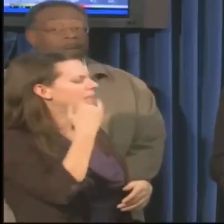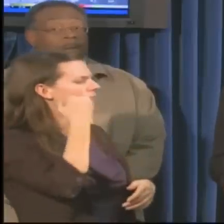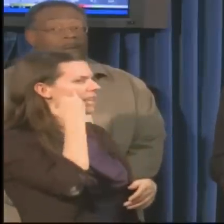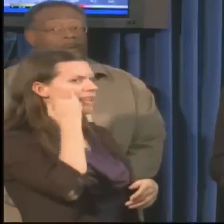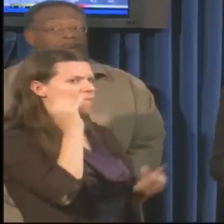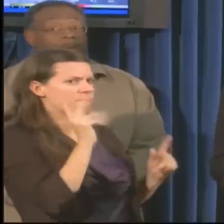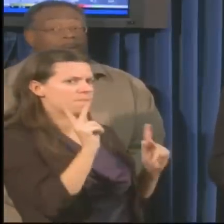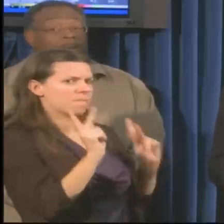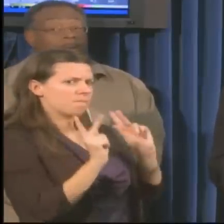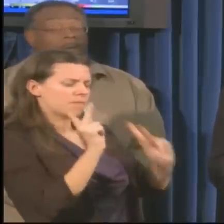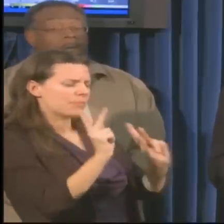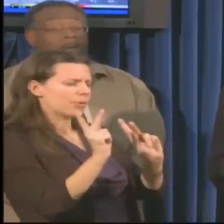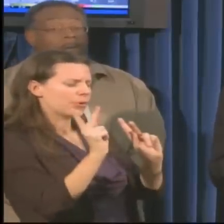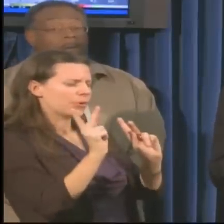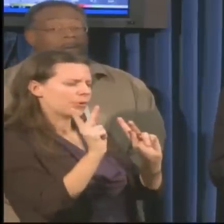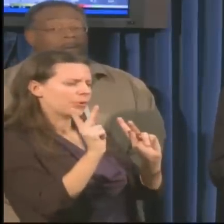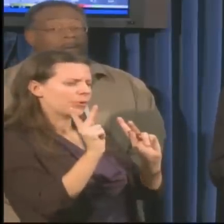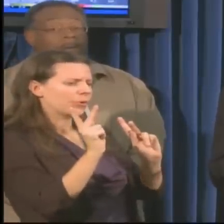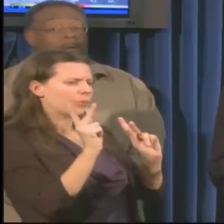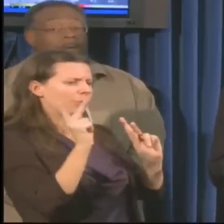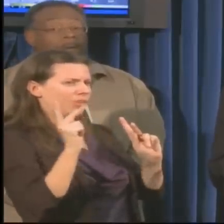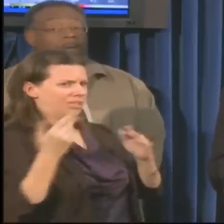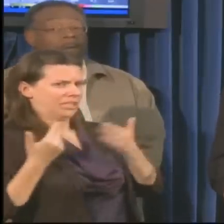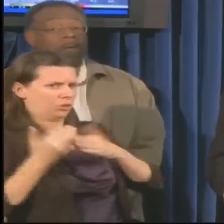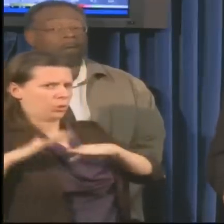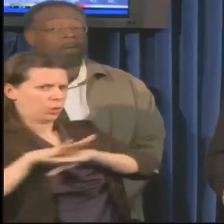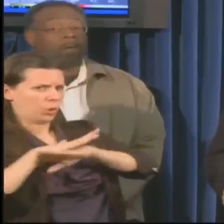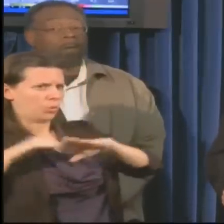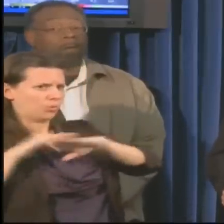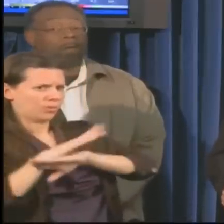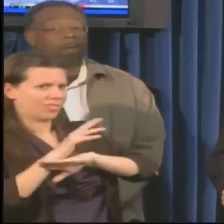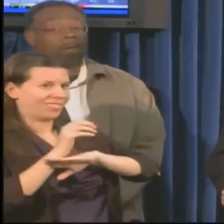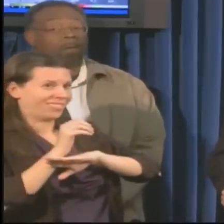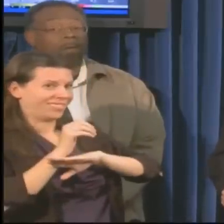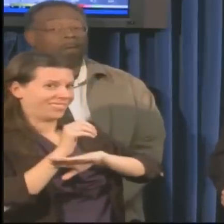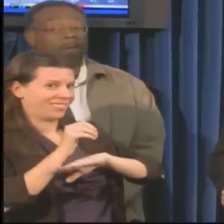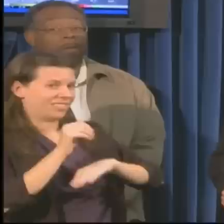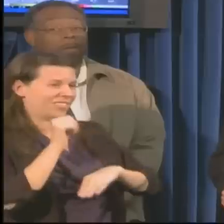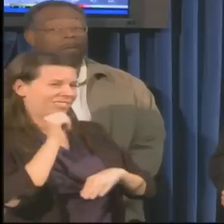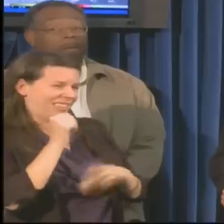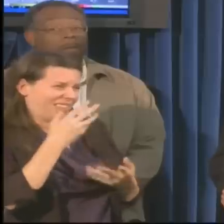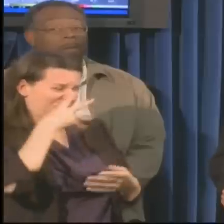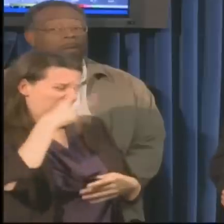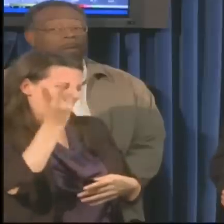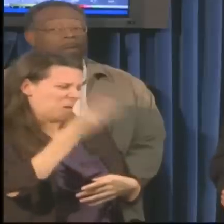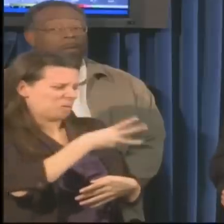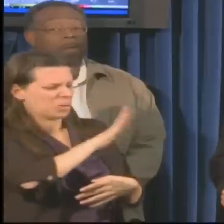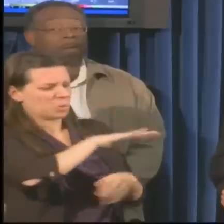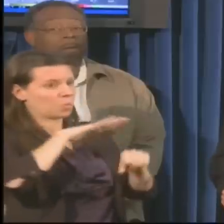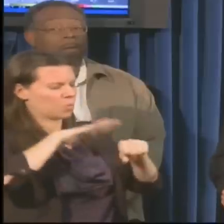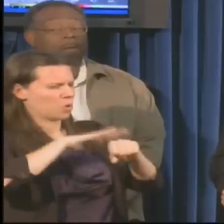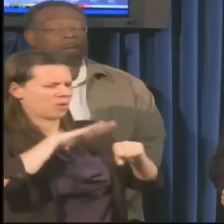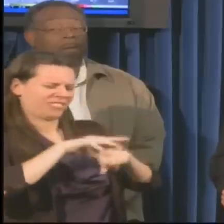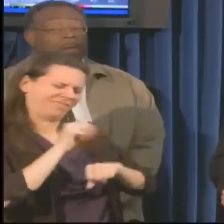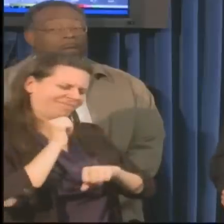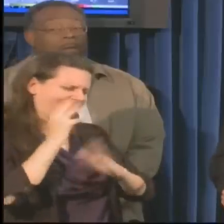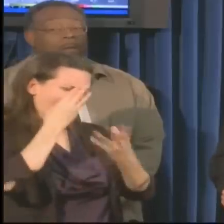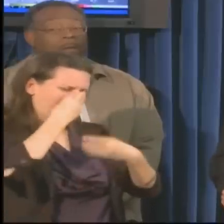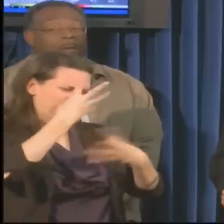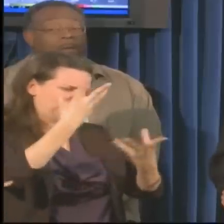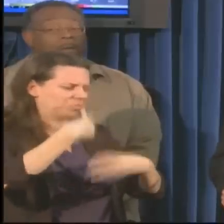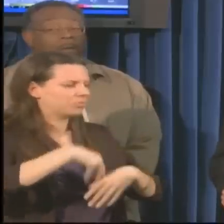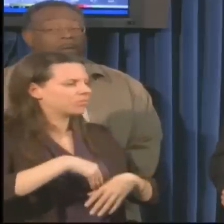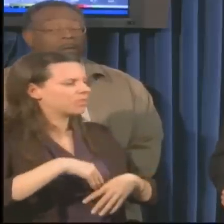sort of most of the folks out in the coast, some of them aren't necessarily heeding the warnings to be prepared or